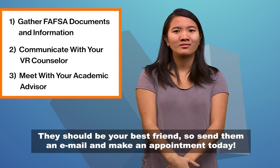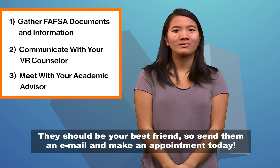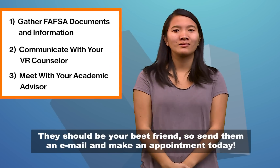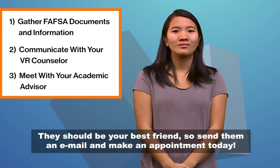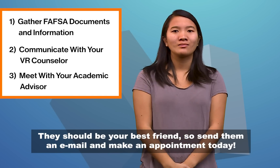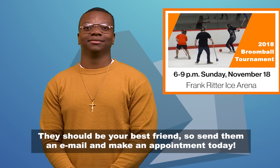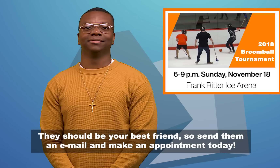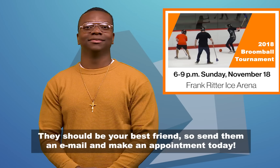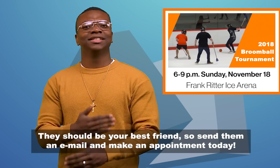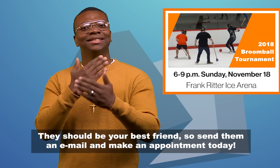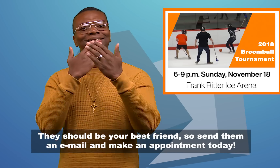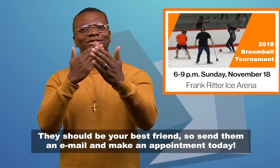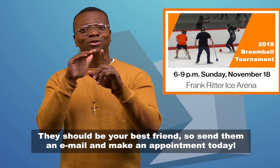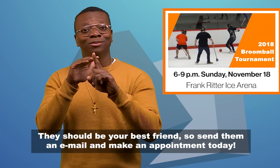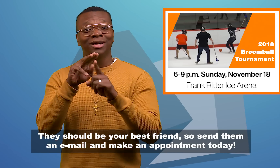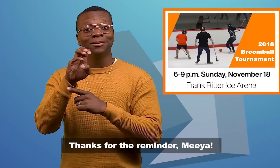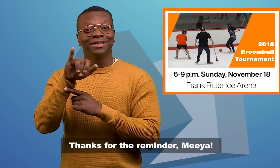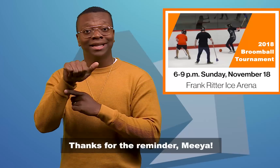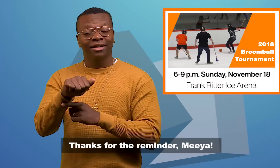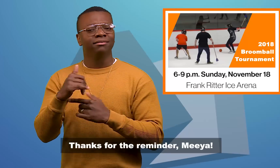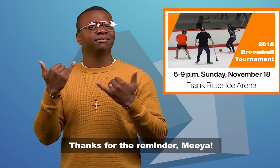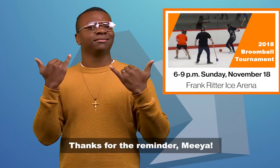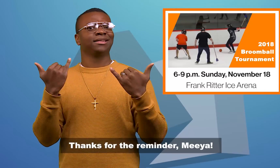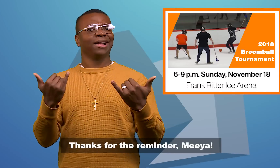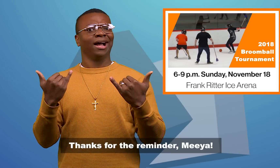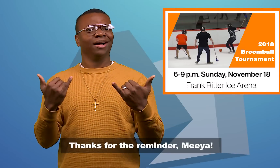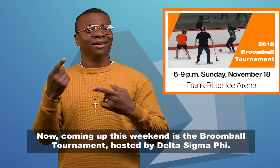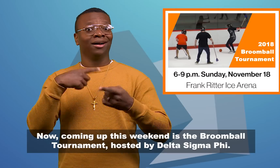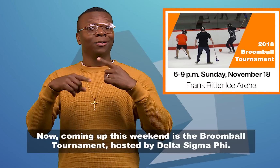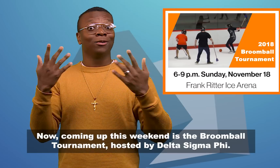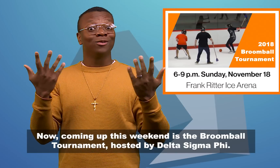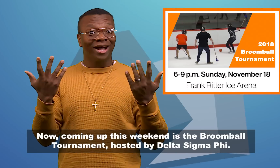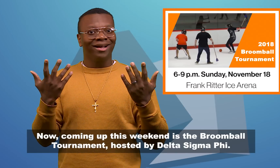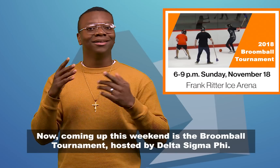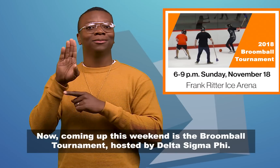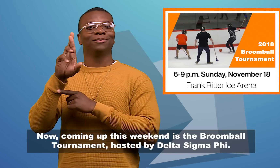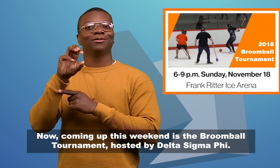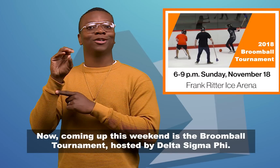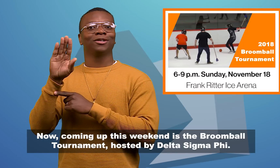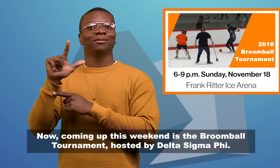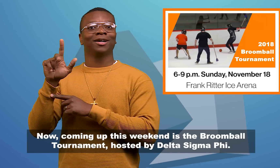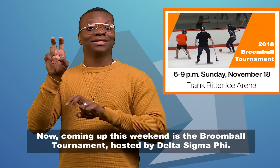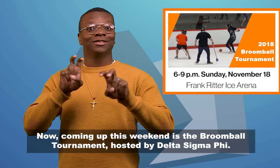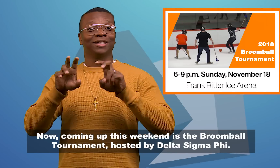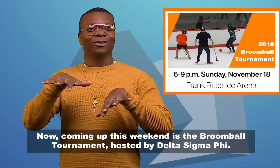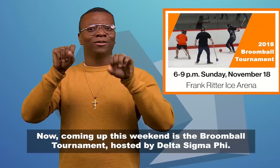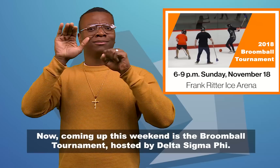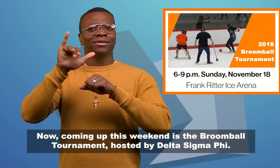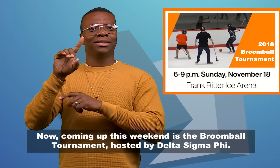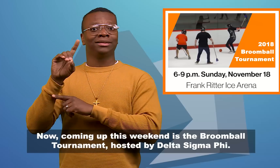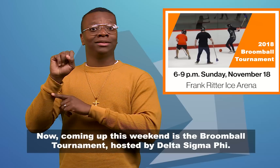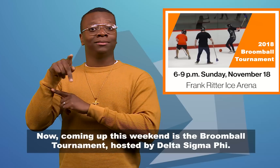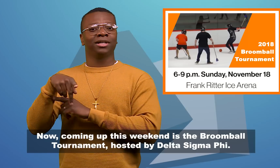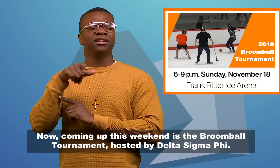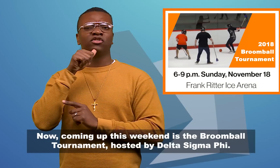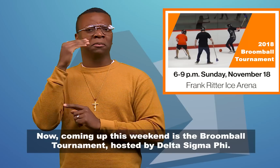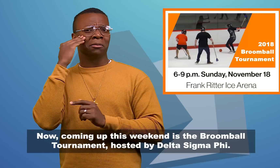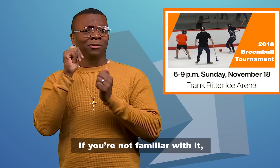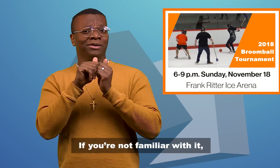make an appointment today. Thanks for the reminder, Mia. Now coming up this weekend is the Broom Ball Tournament hosted by Delta Sigma Phi. If